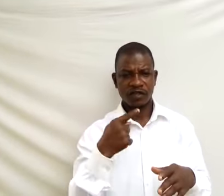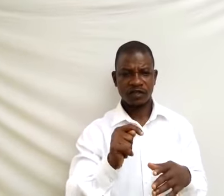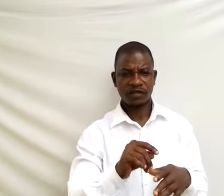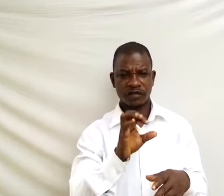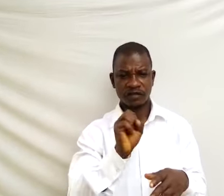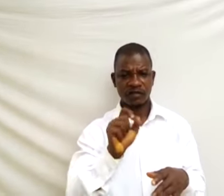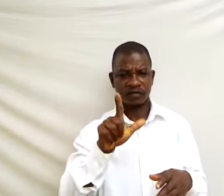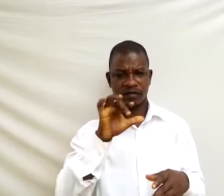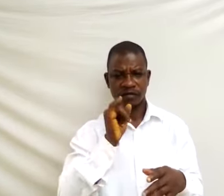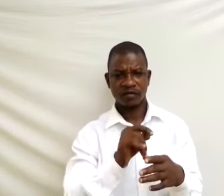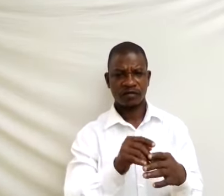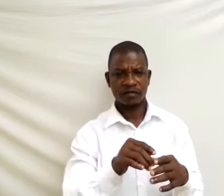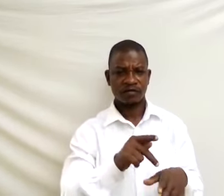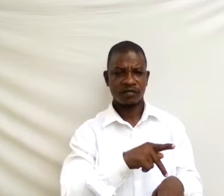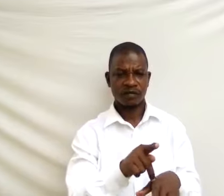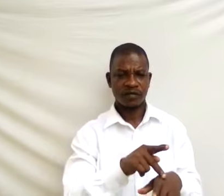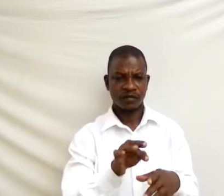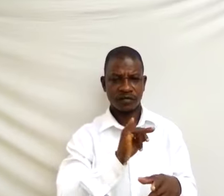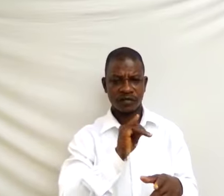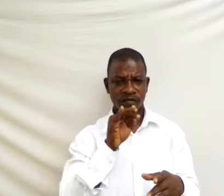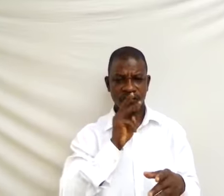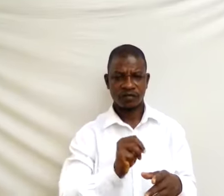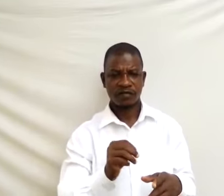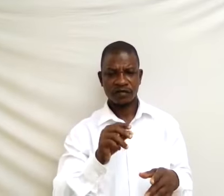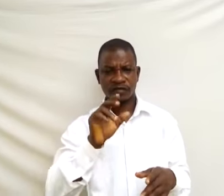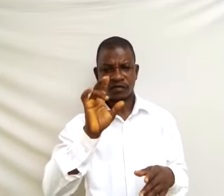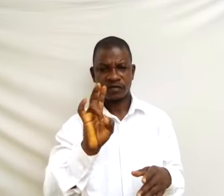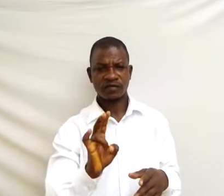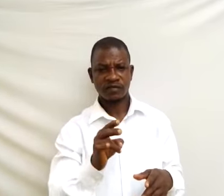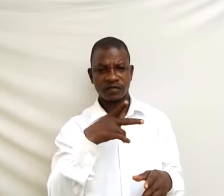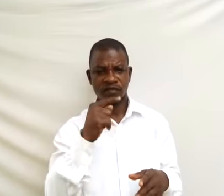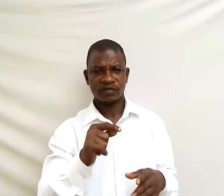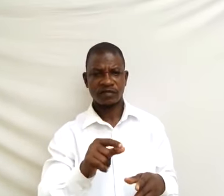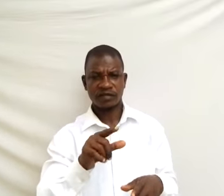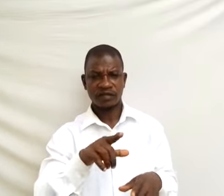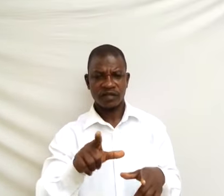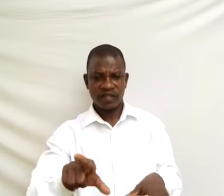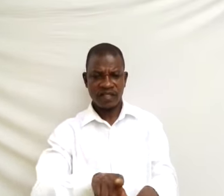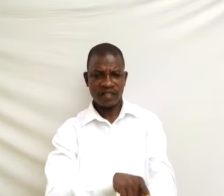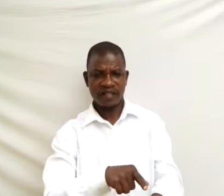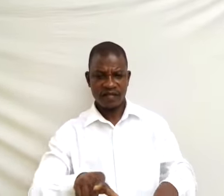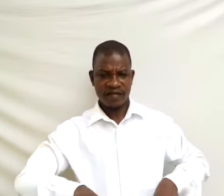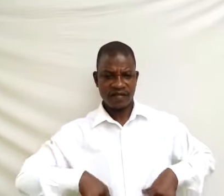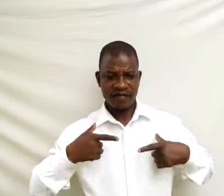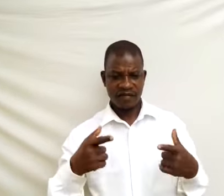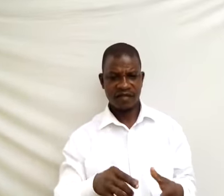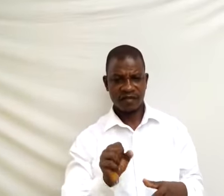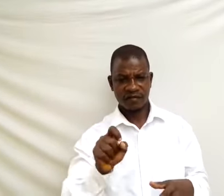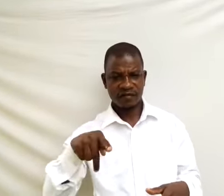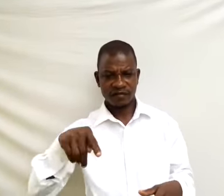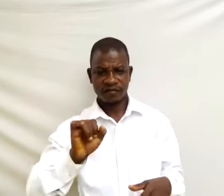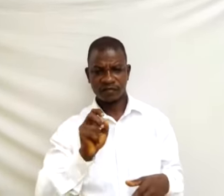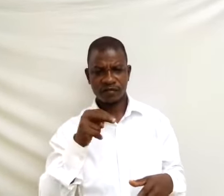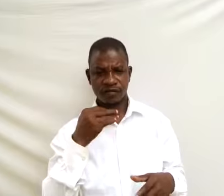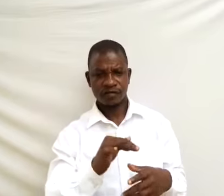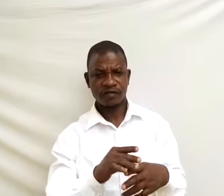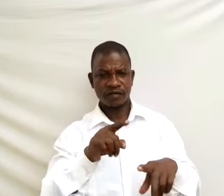proprietor himself. Seven, the lifespan of the business depends on the